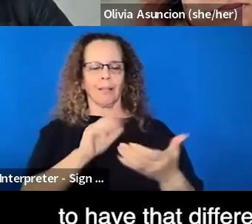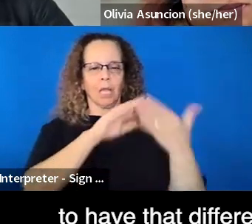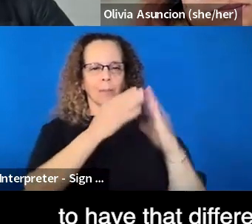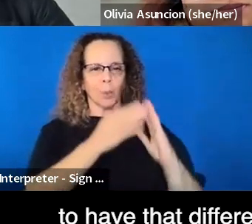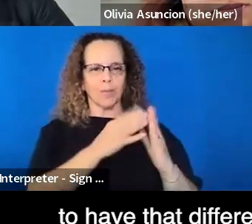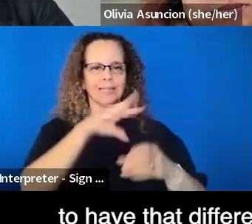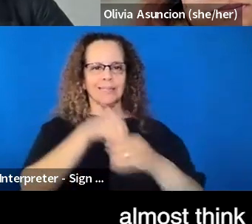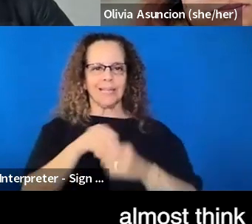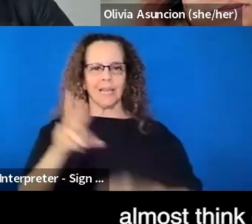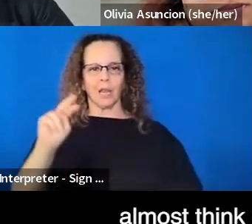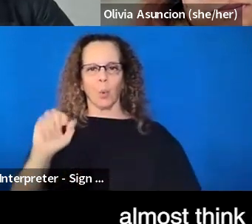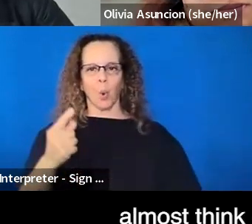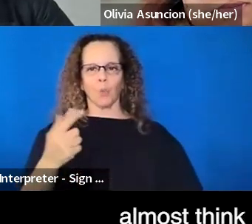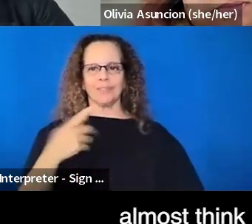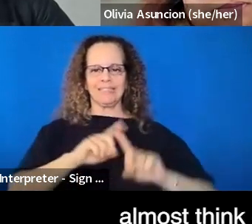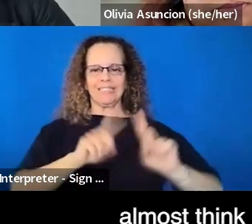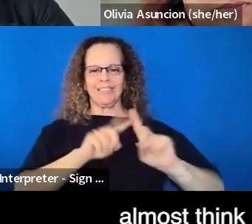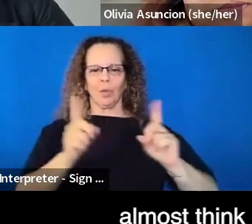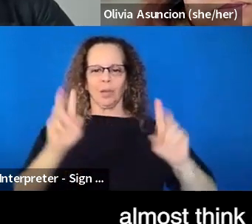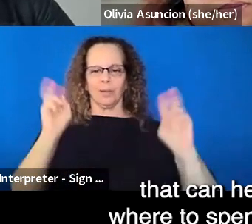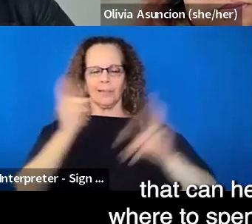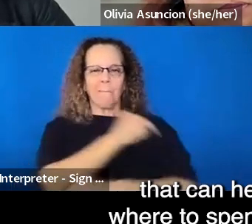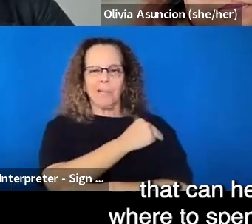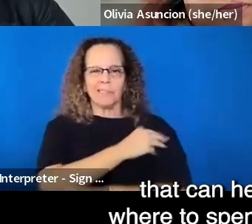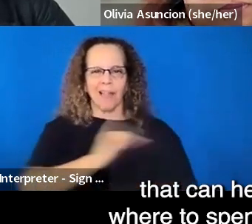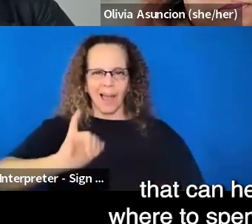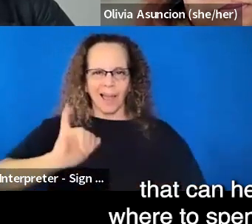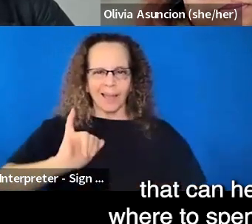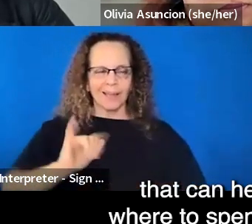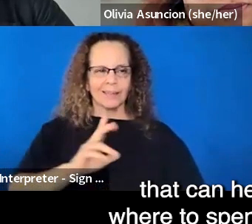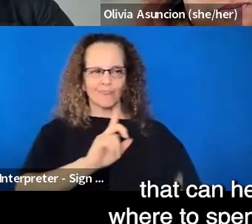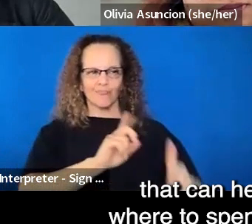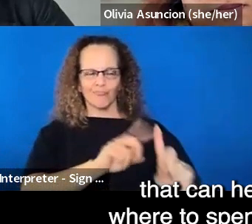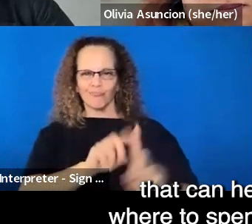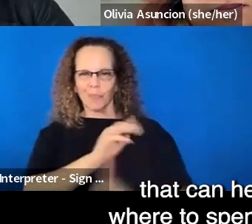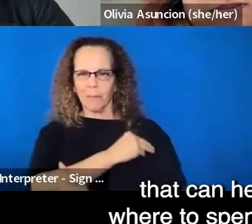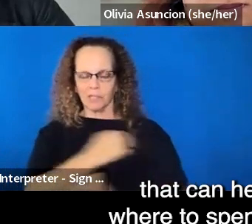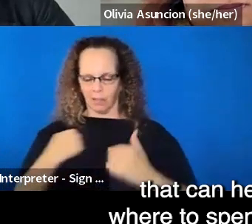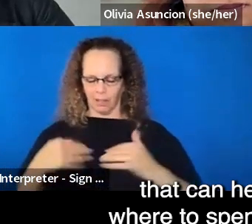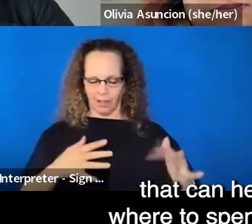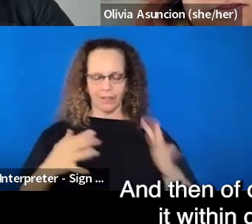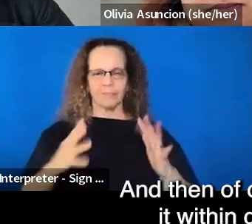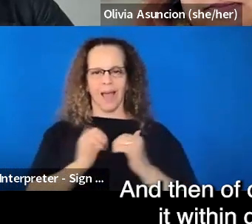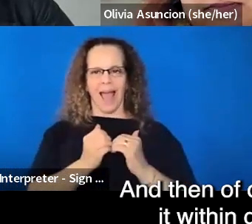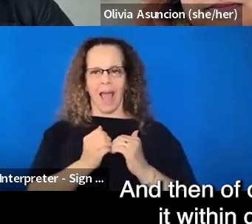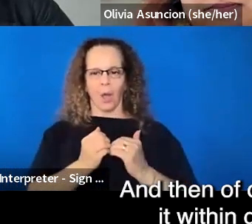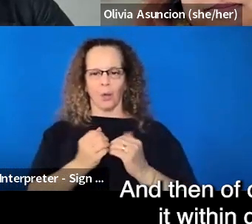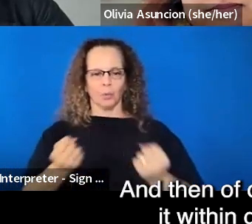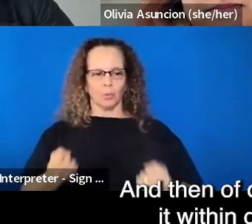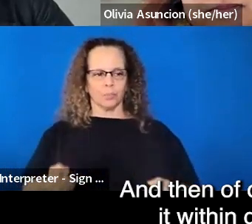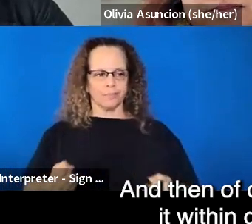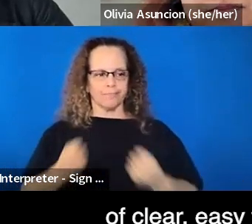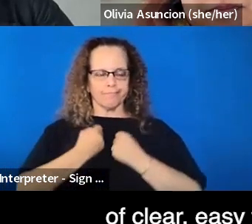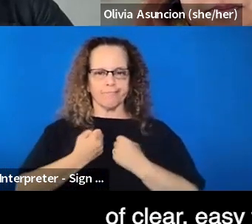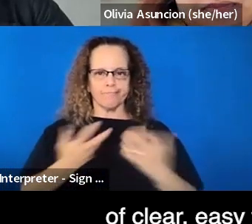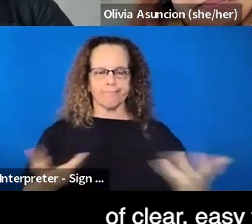different sets of muscles, almost think of it that way, that can help us know where to spend that energy. And then of course, doing it